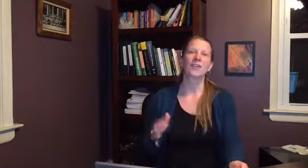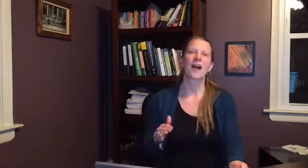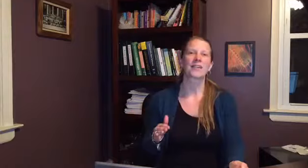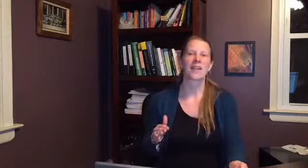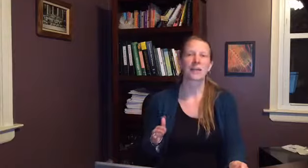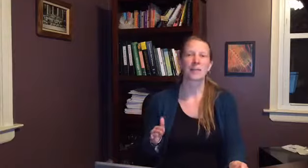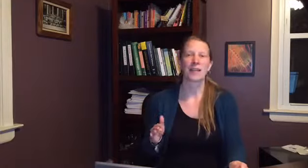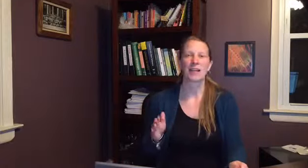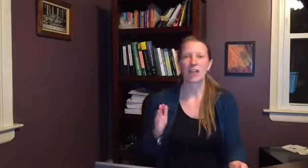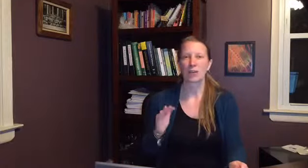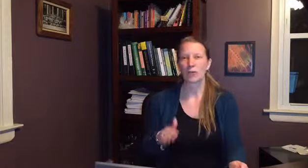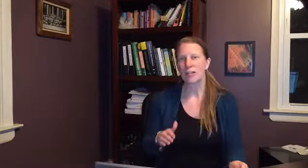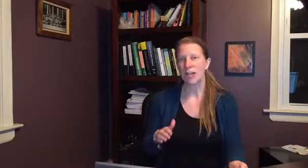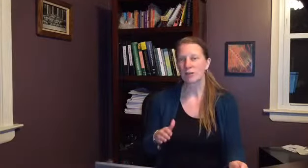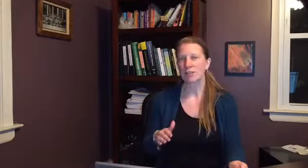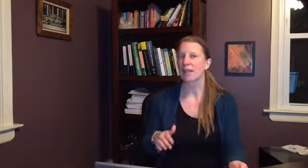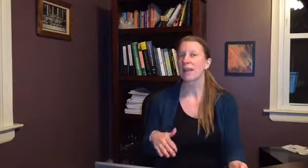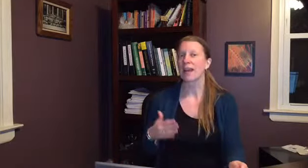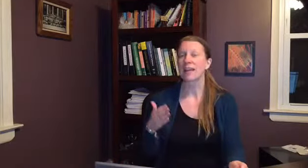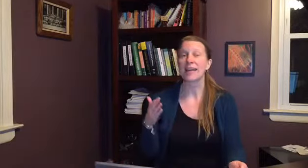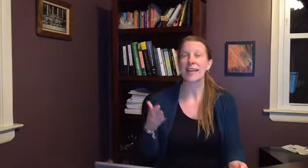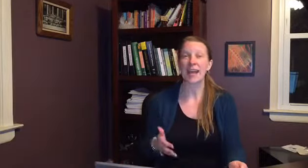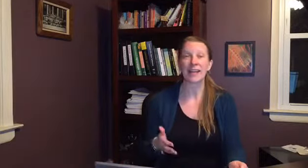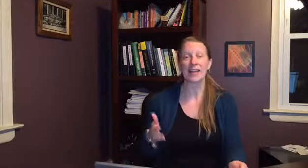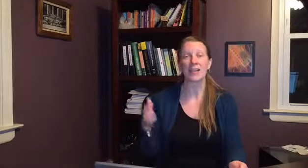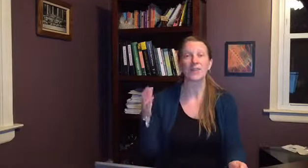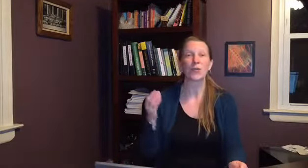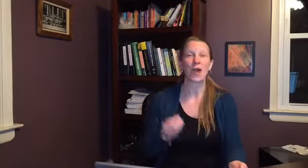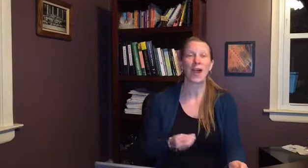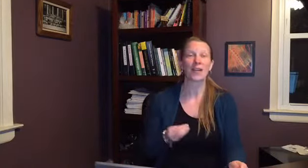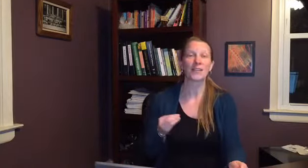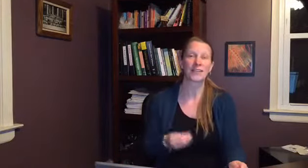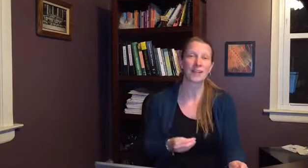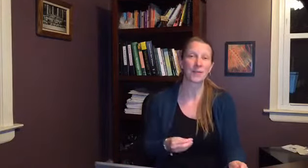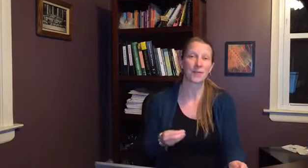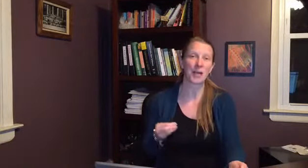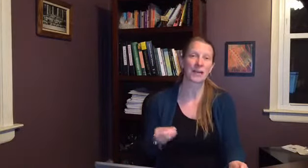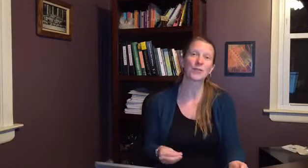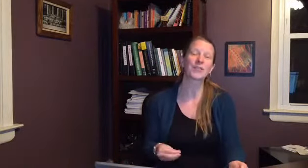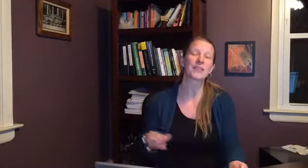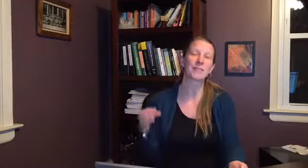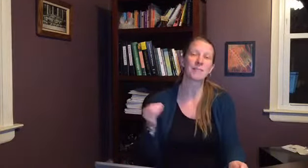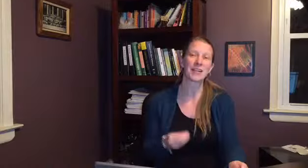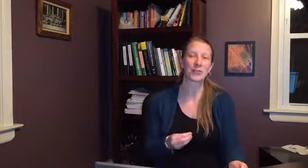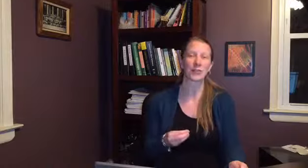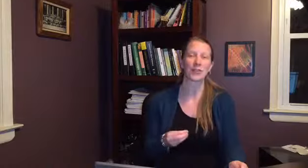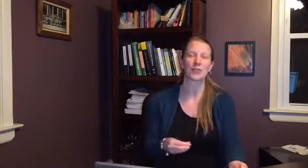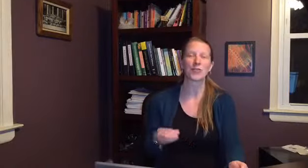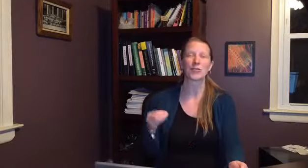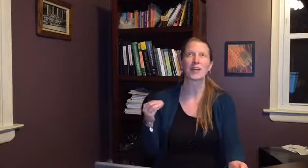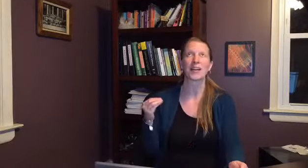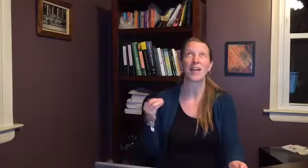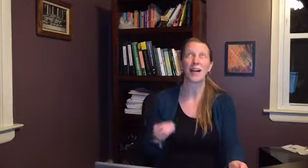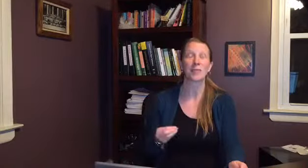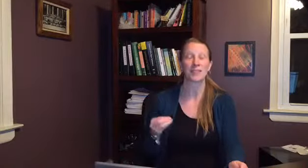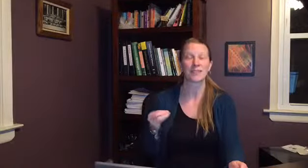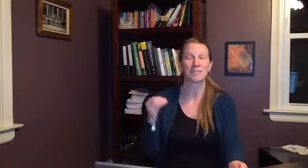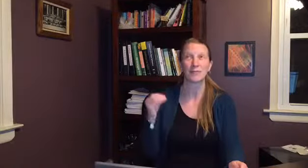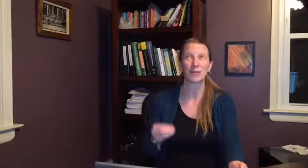the contact page and reach out to me and again if you haven't signed up for my newsletter make sure that you do you get a really